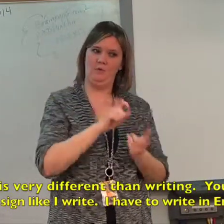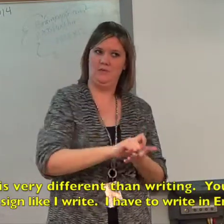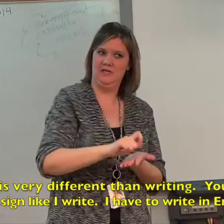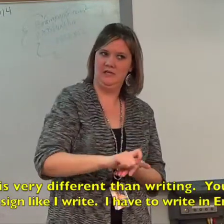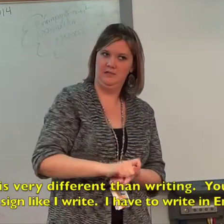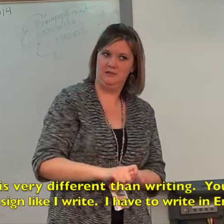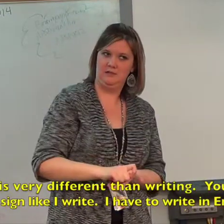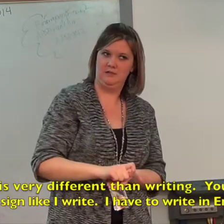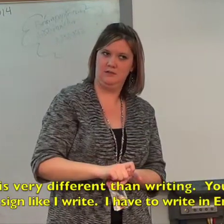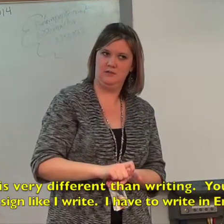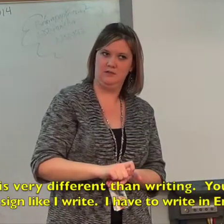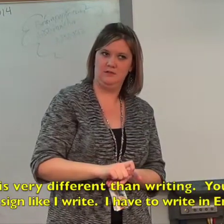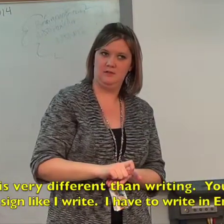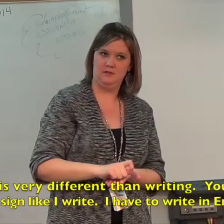Signing is very different than writing.